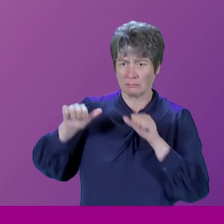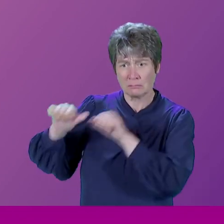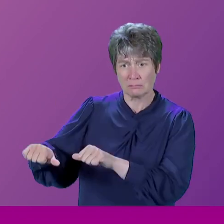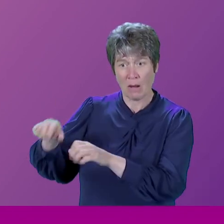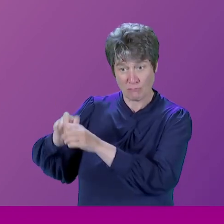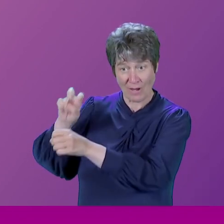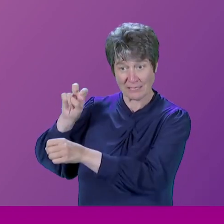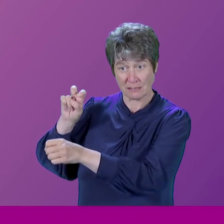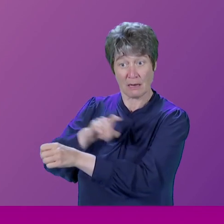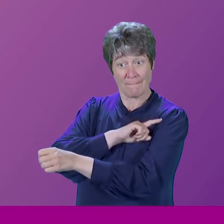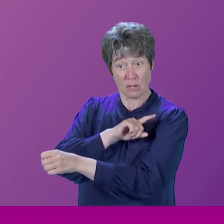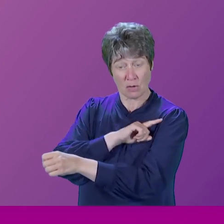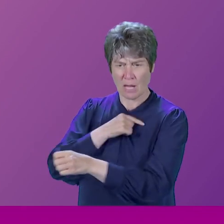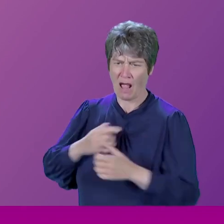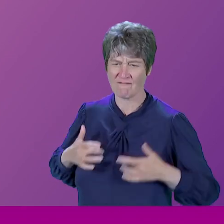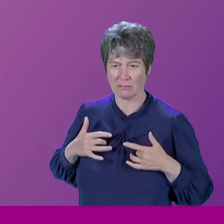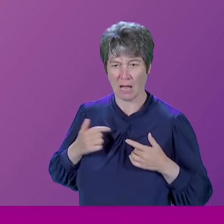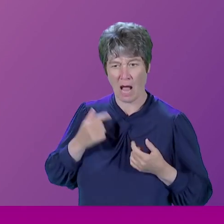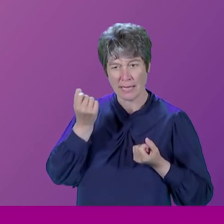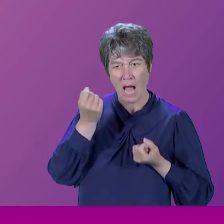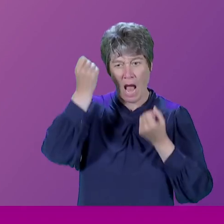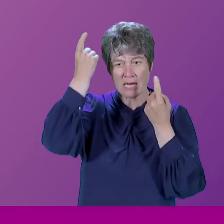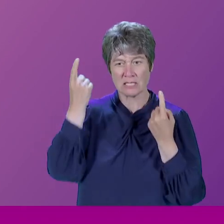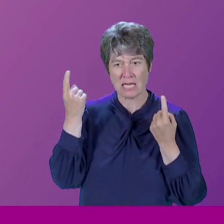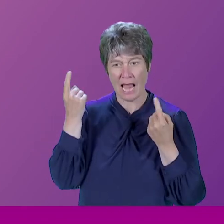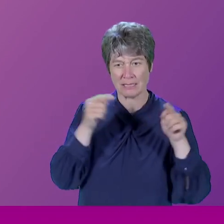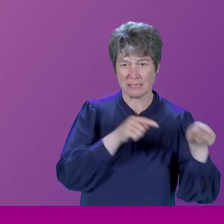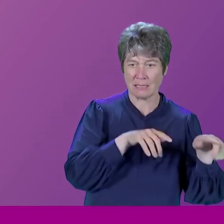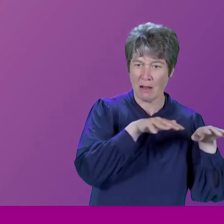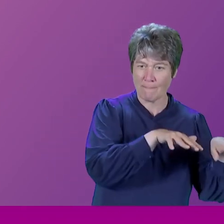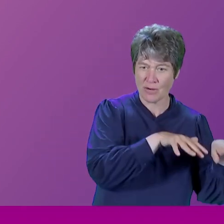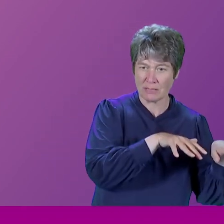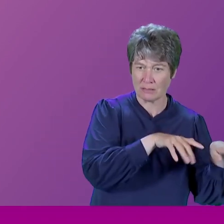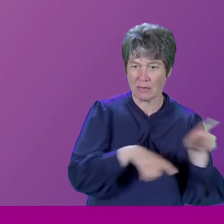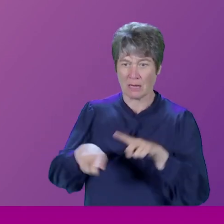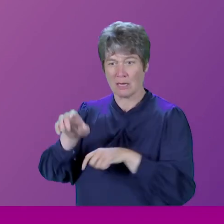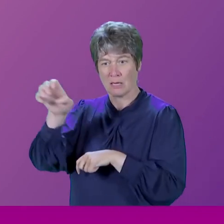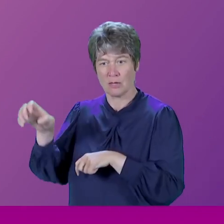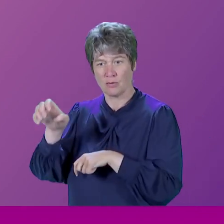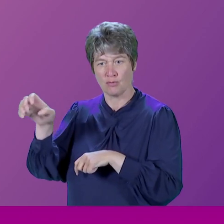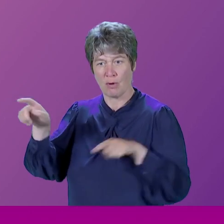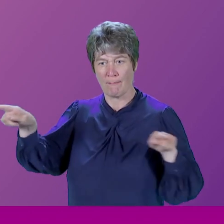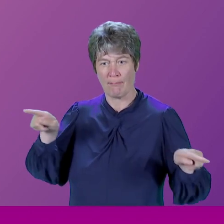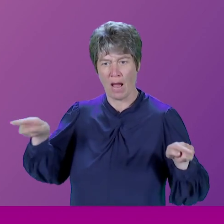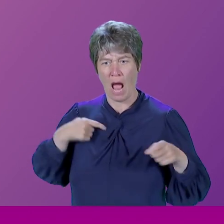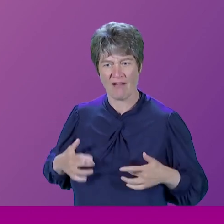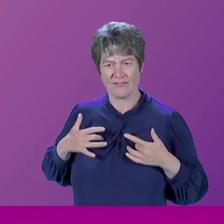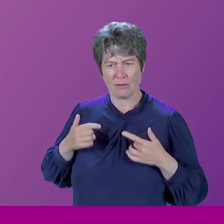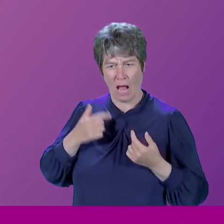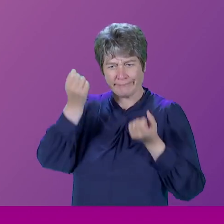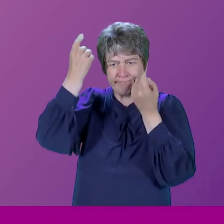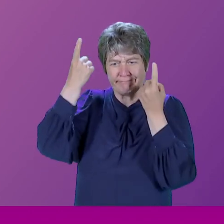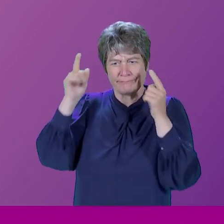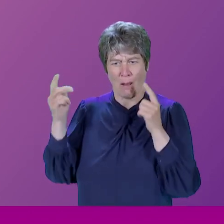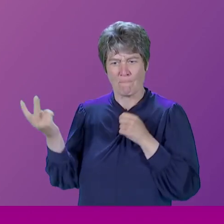two nations quite well, understood them so well that I thought they had, that they had no,